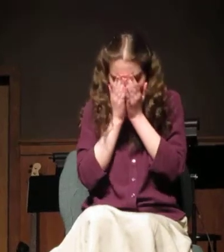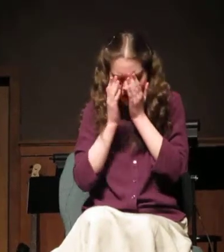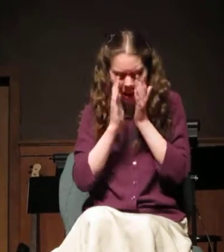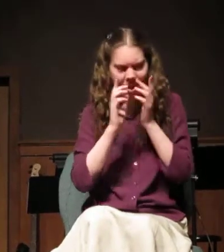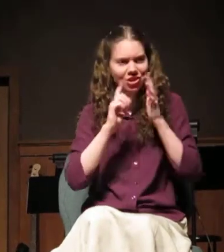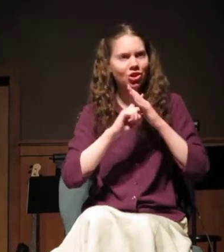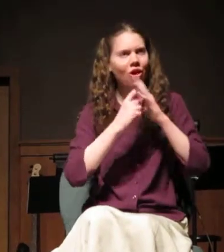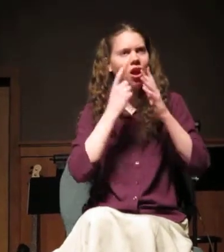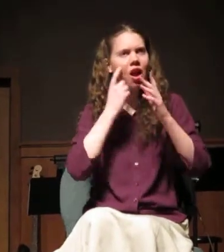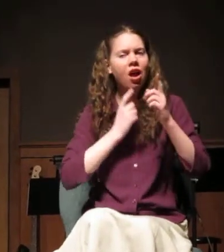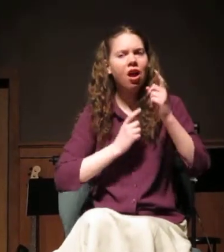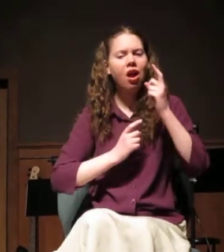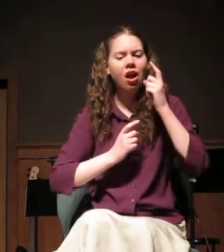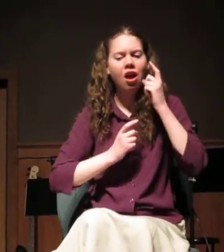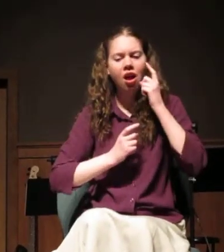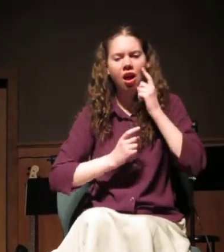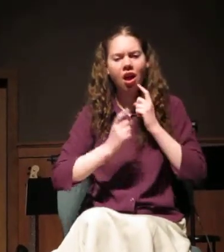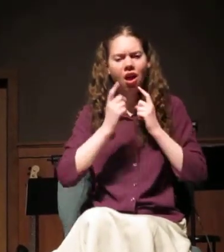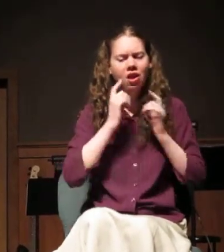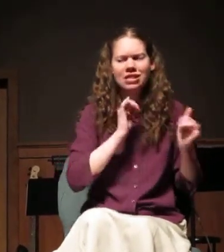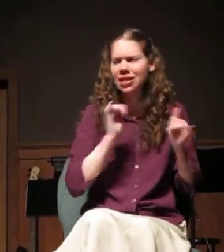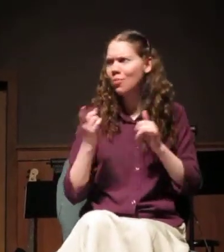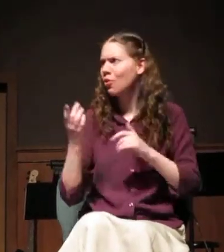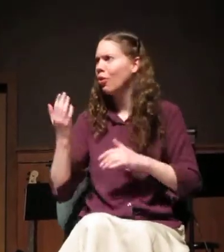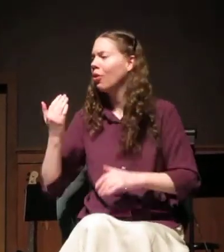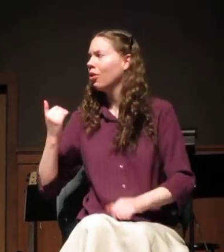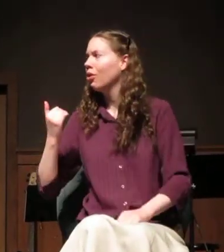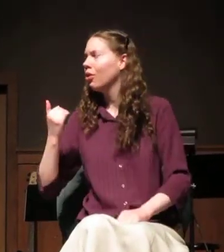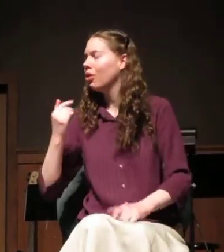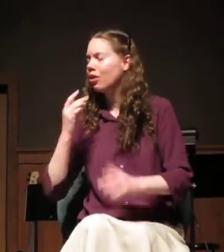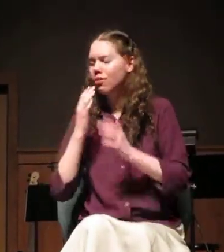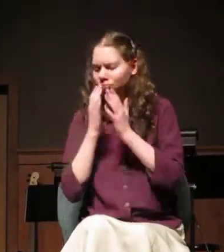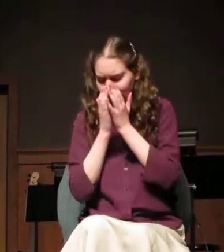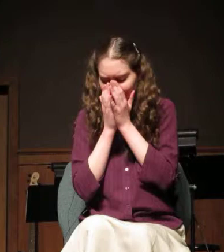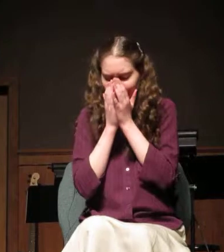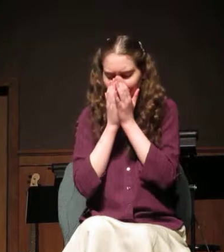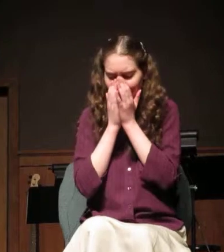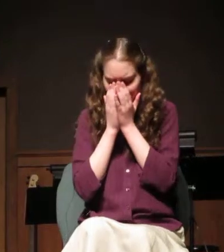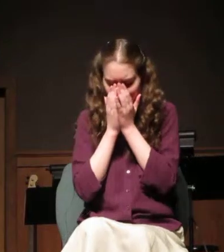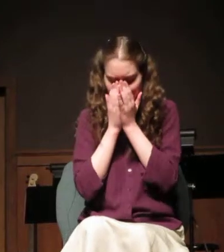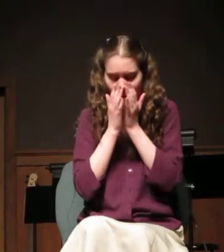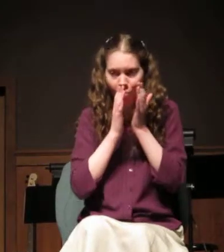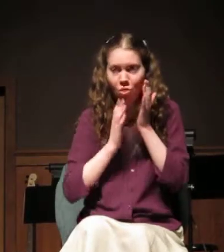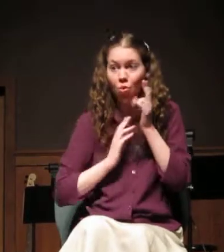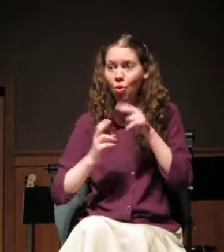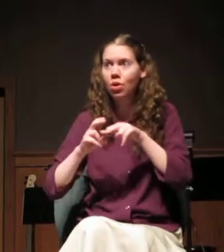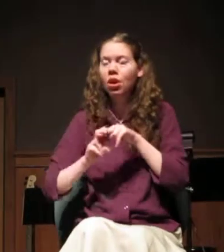weep, to sob as grievously as she had done, his shoulders shaking. And she was left without a tear.